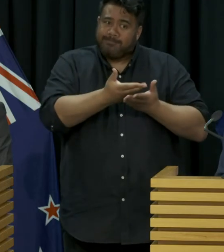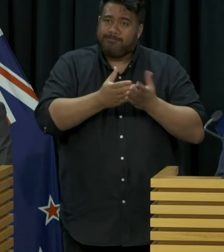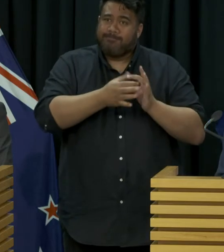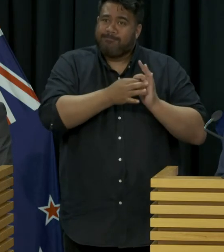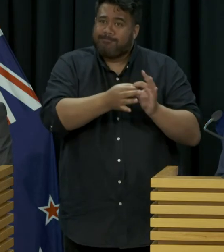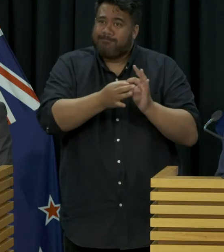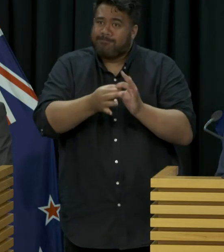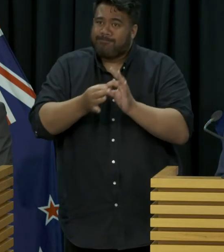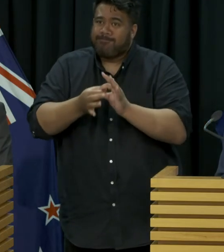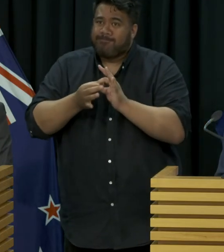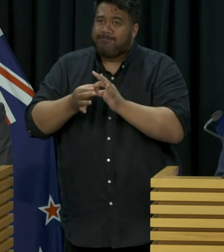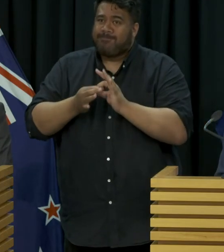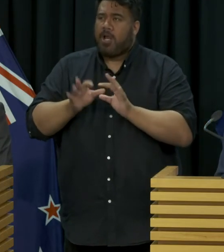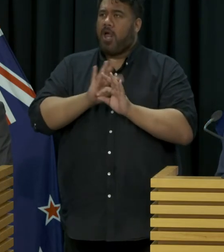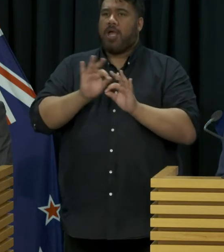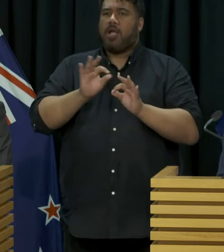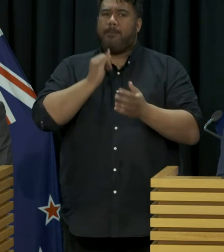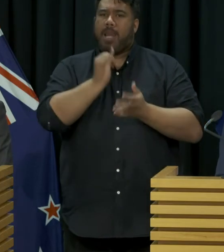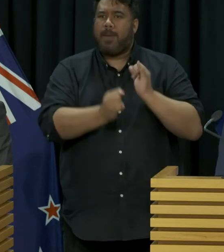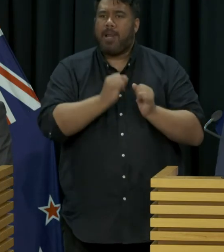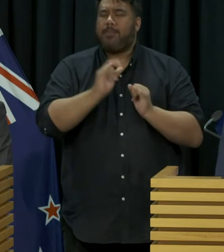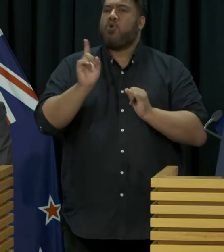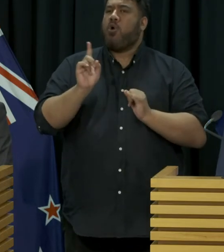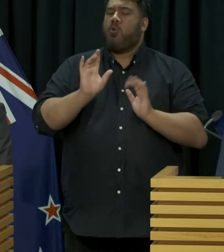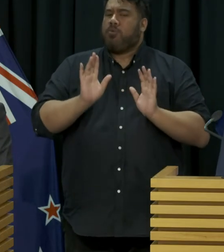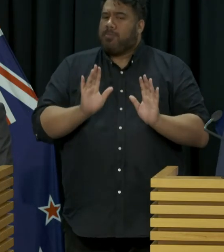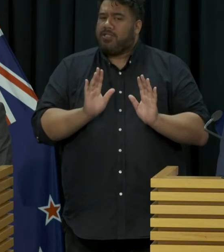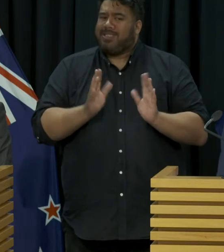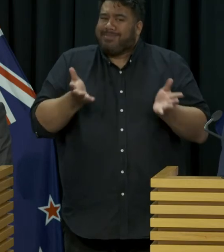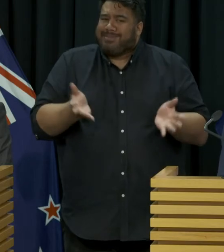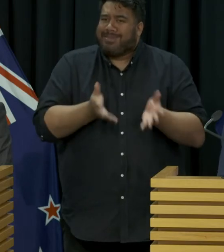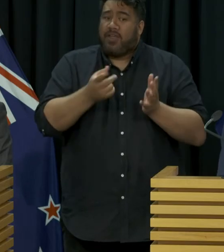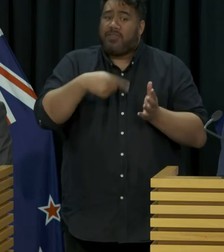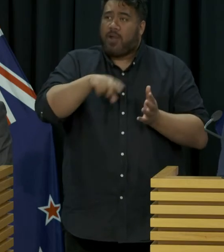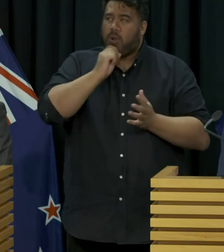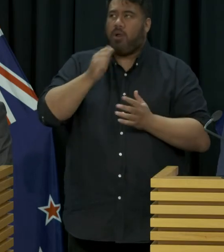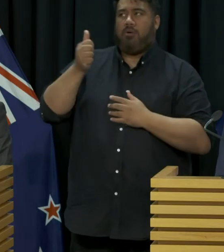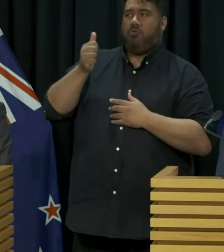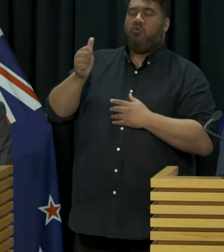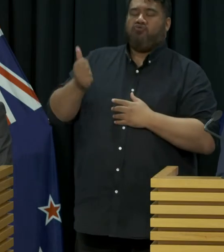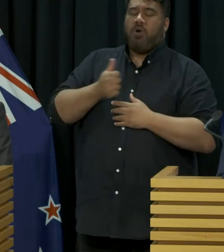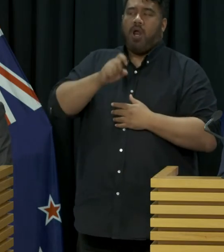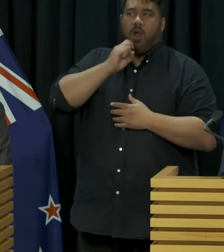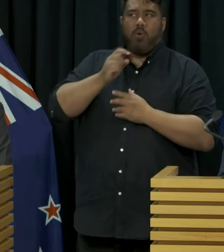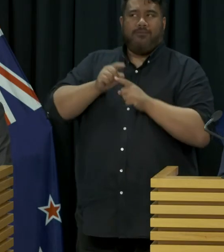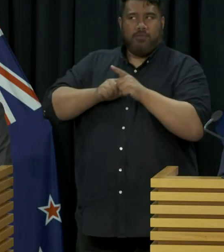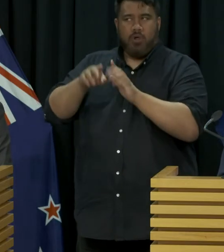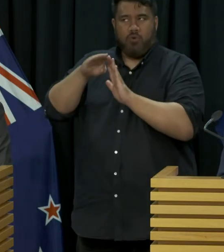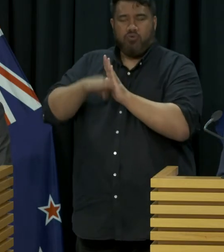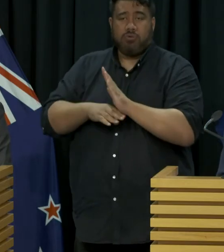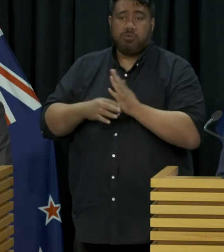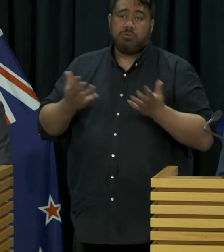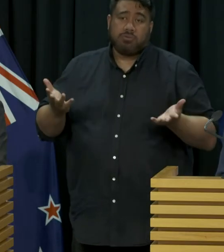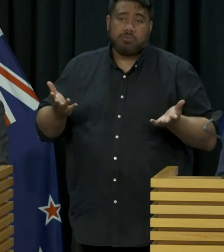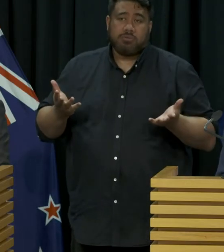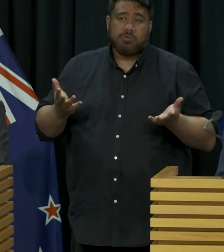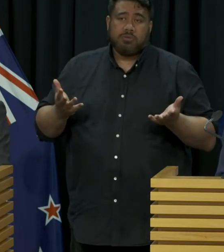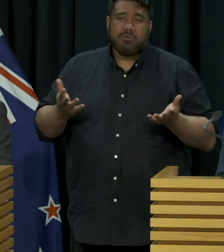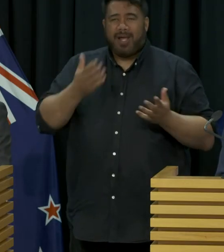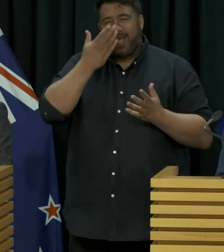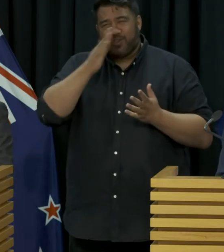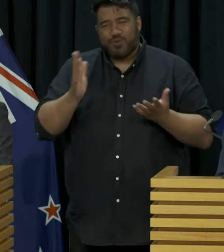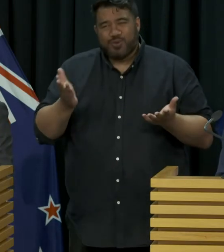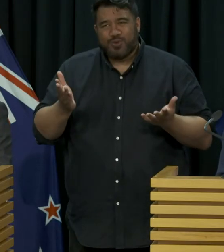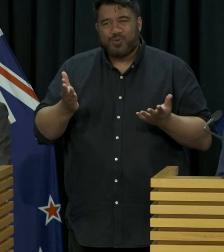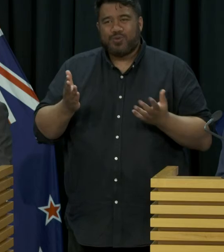you're working on a no blame basis then actually people will work really really hard to give you as much information as possible. So I've not